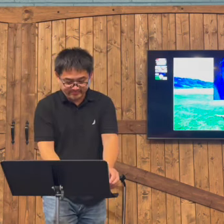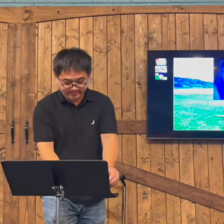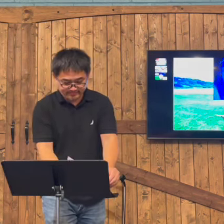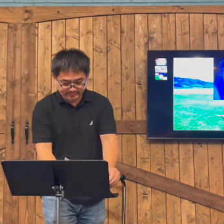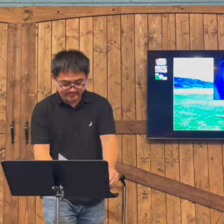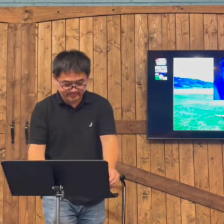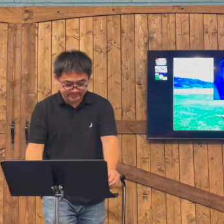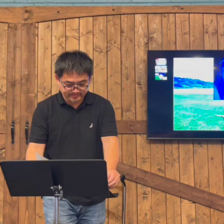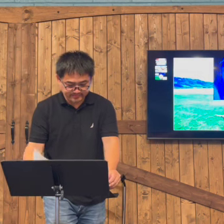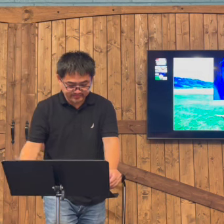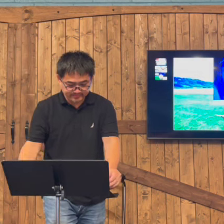home with him is eternal.